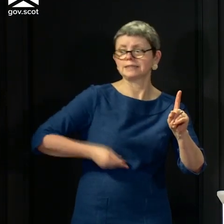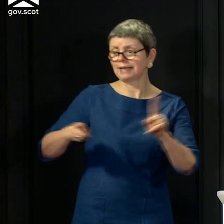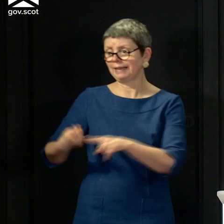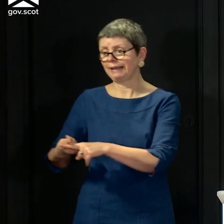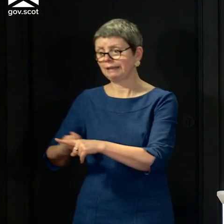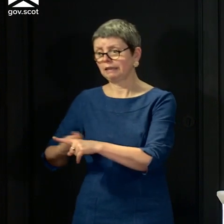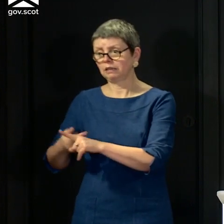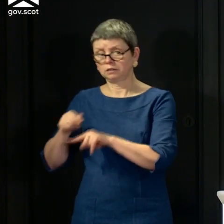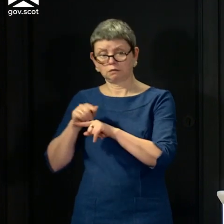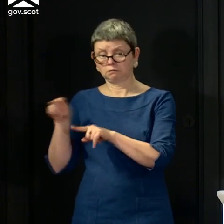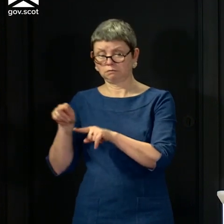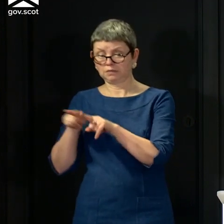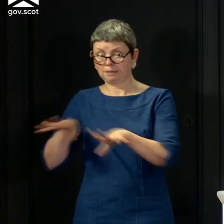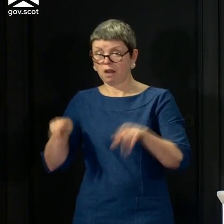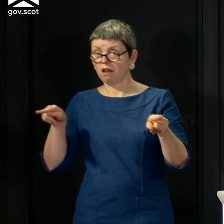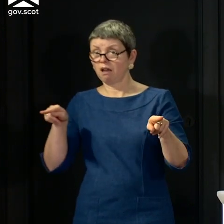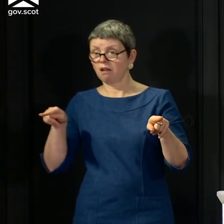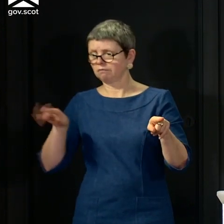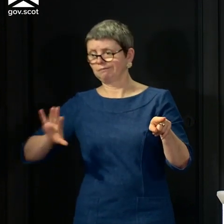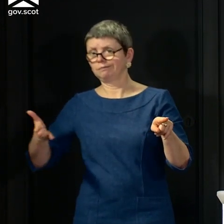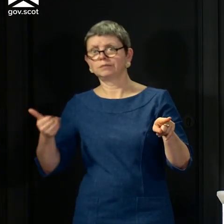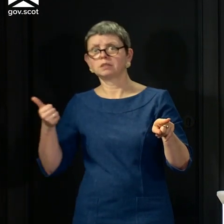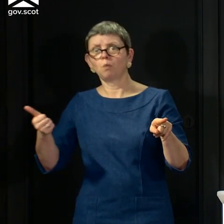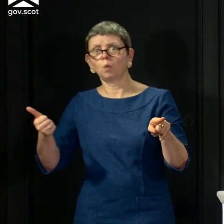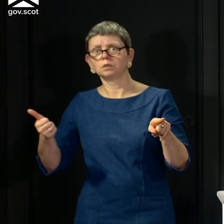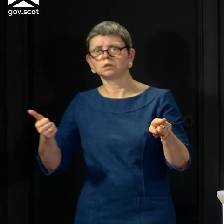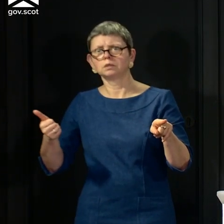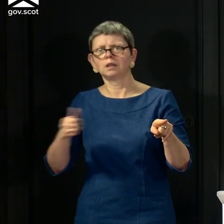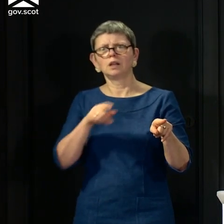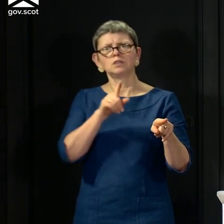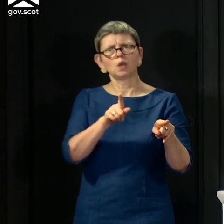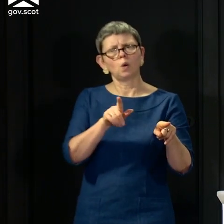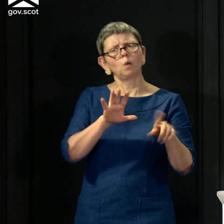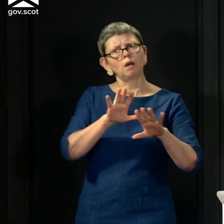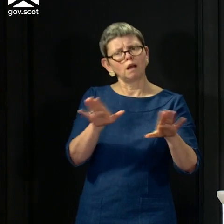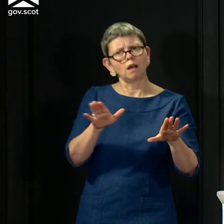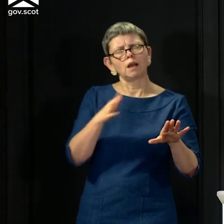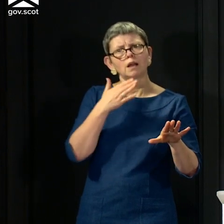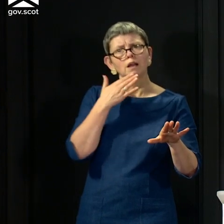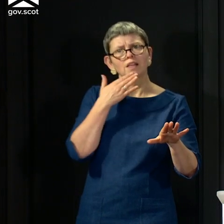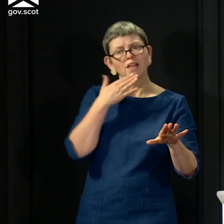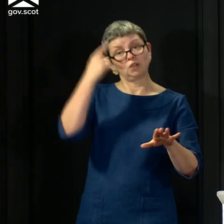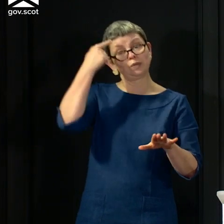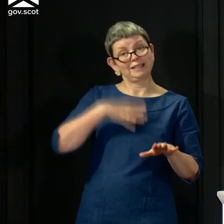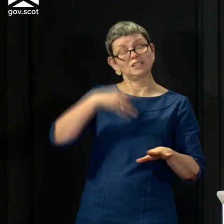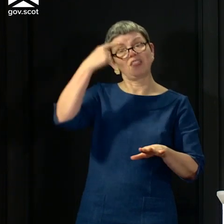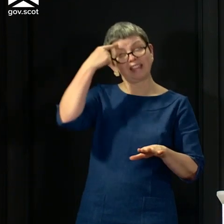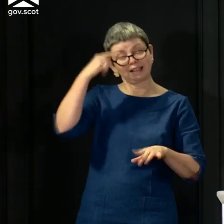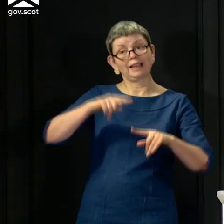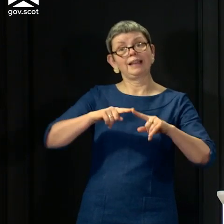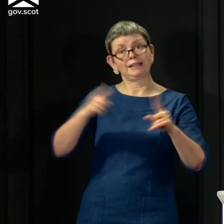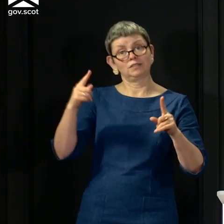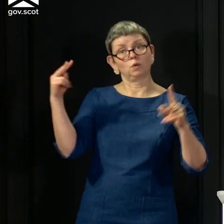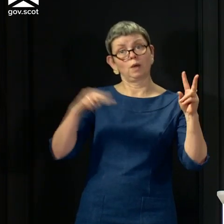So I would simply caution any politician in Scotland to think about that from both perspectives. We have given more